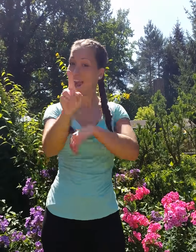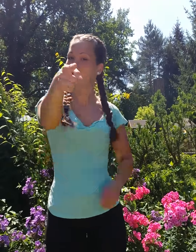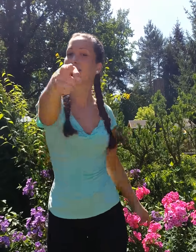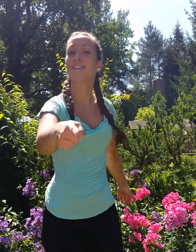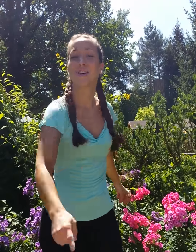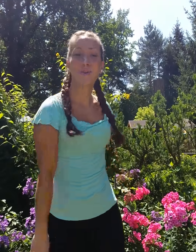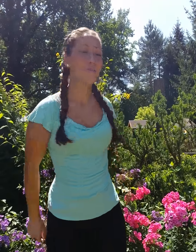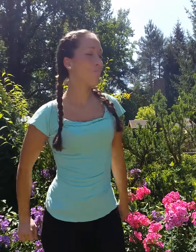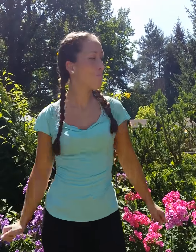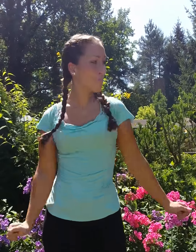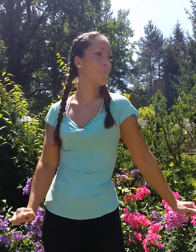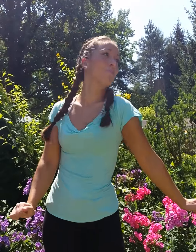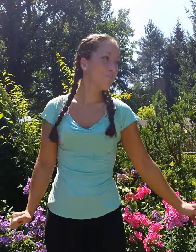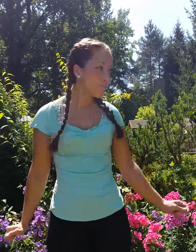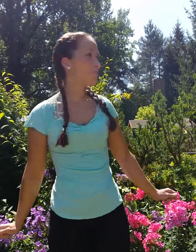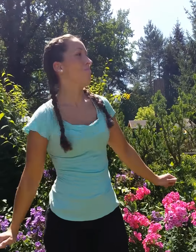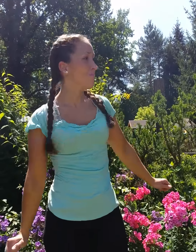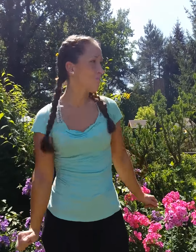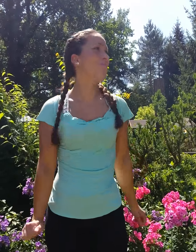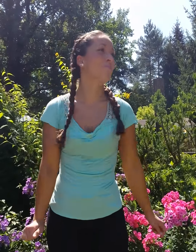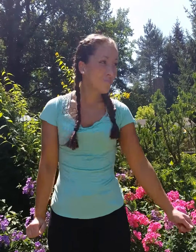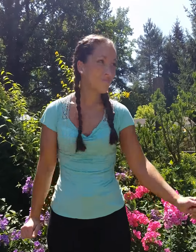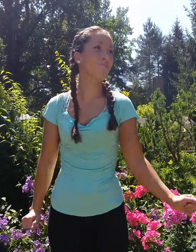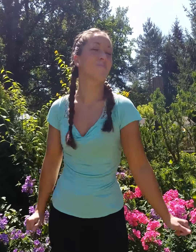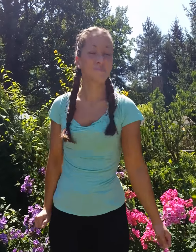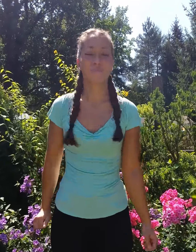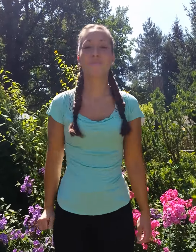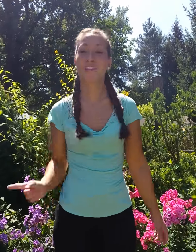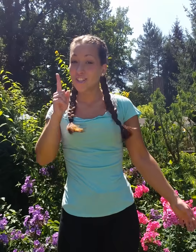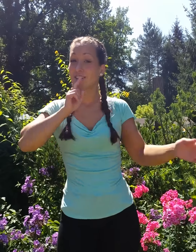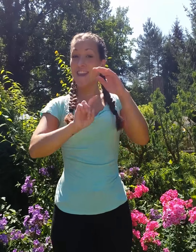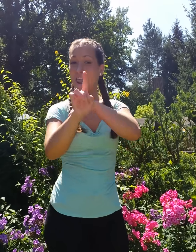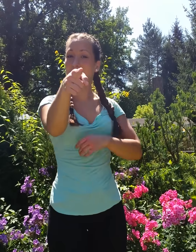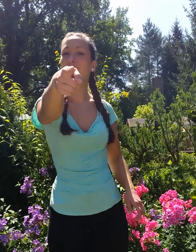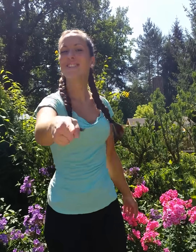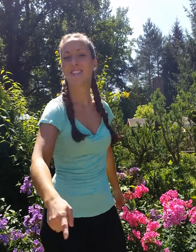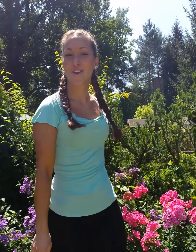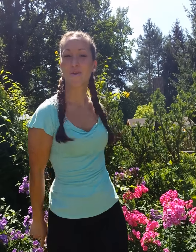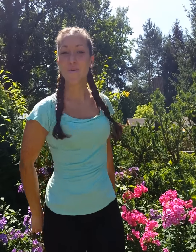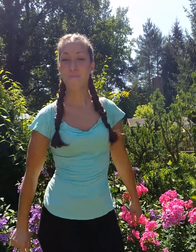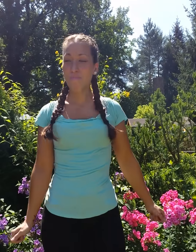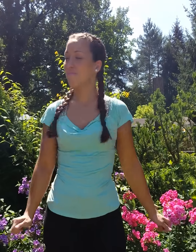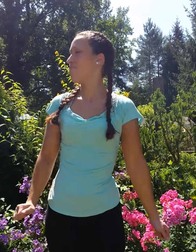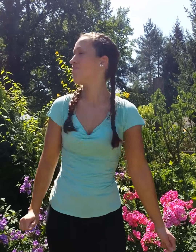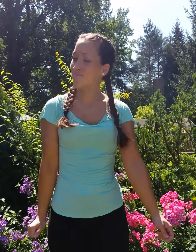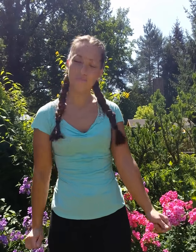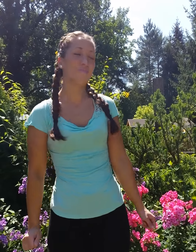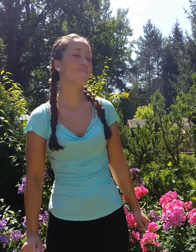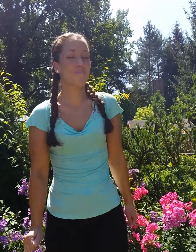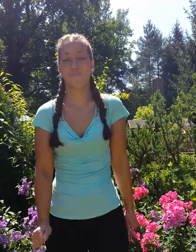get up next to you. Girl, you got to up next to you, baby.